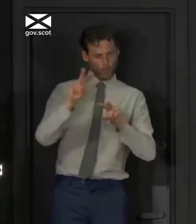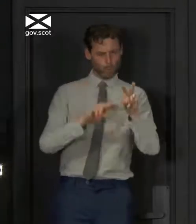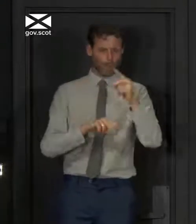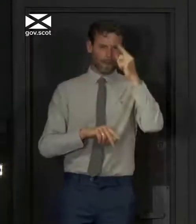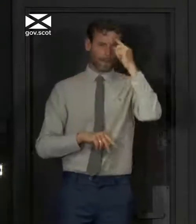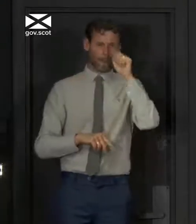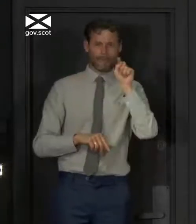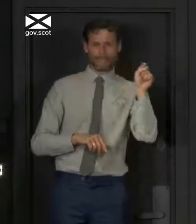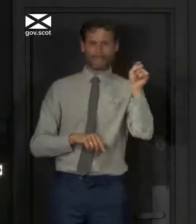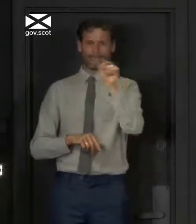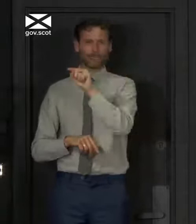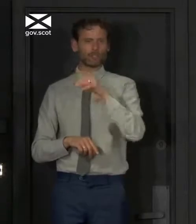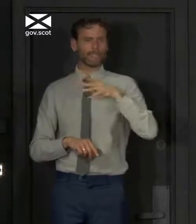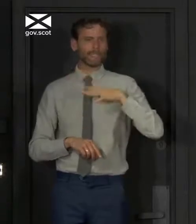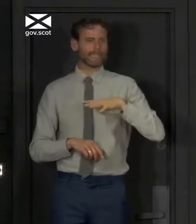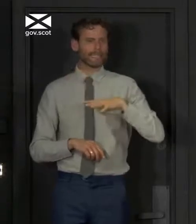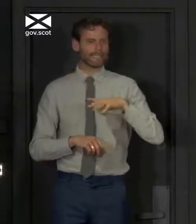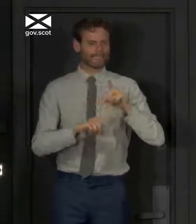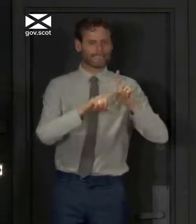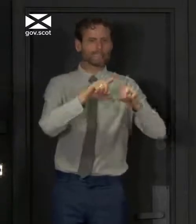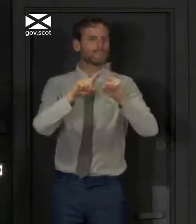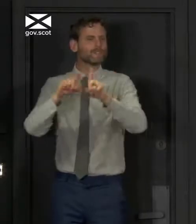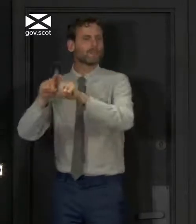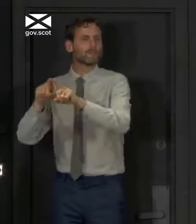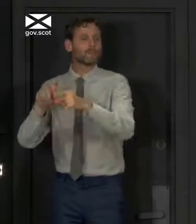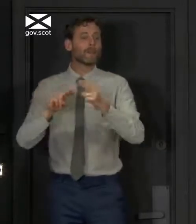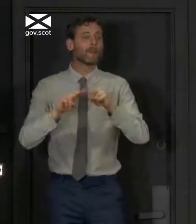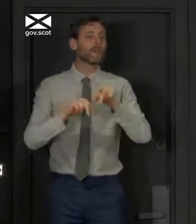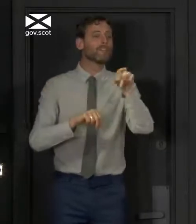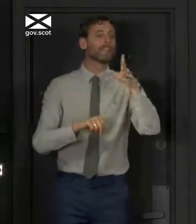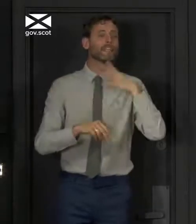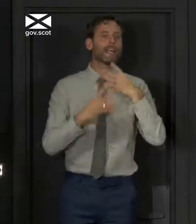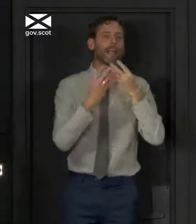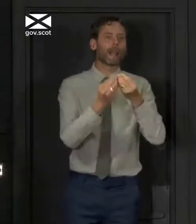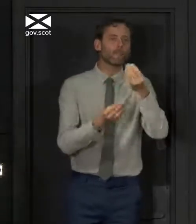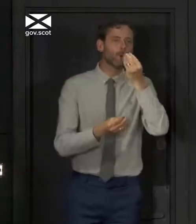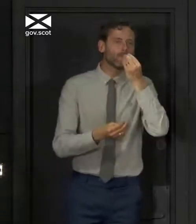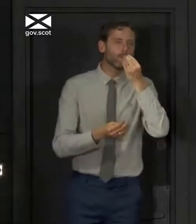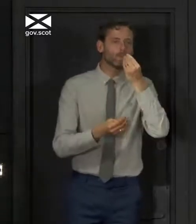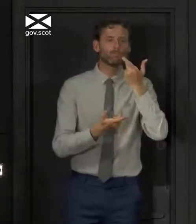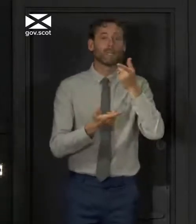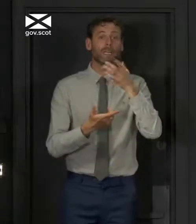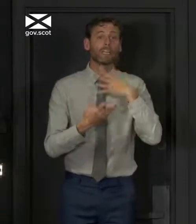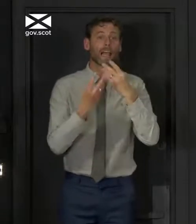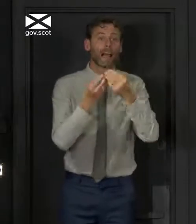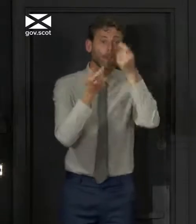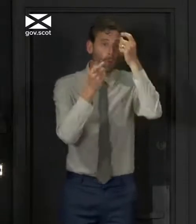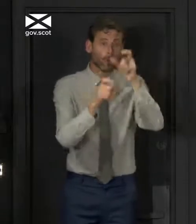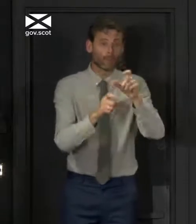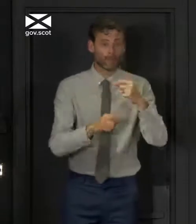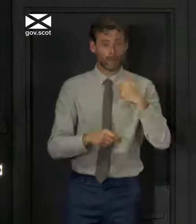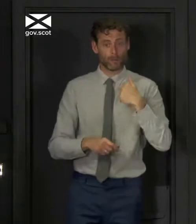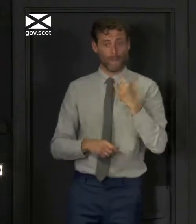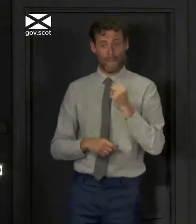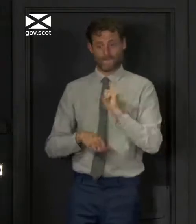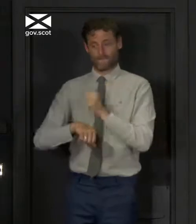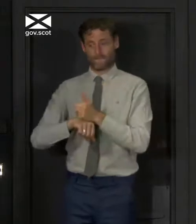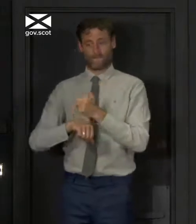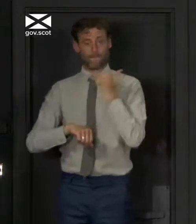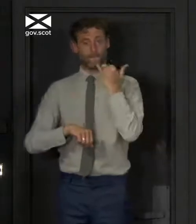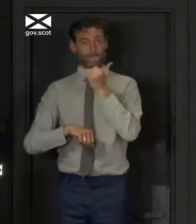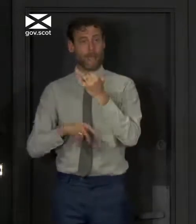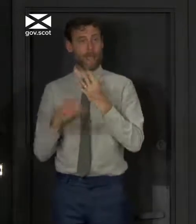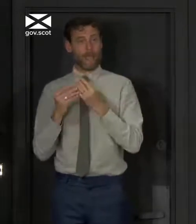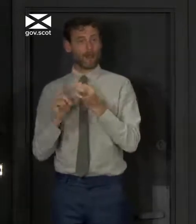if people need help with food or medicine or accommodation, then, you the helpline that we have been using for